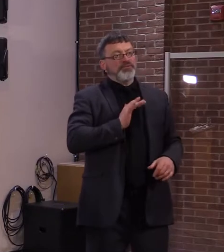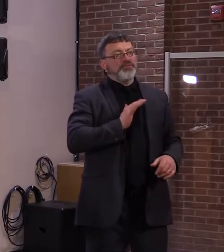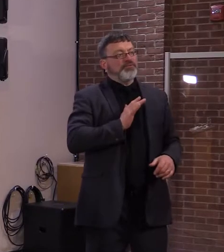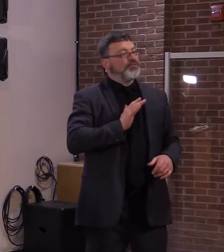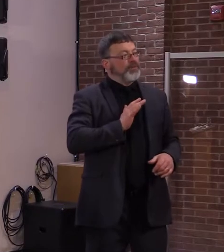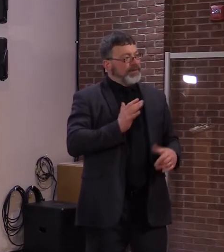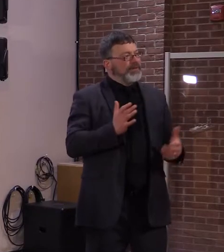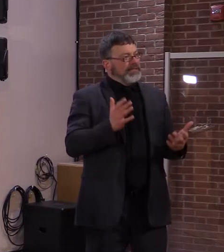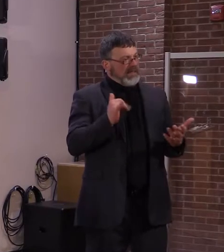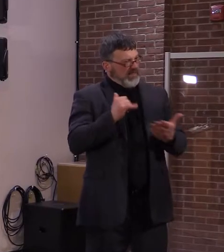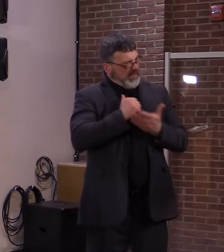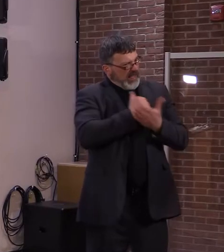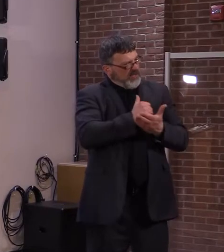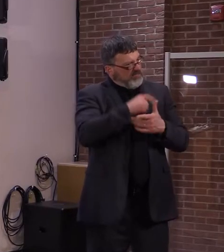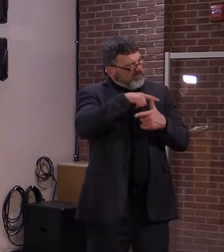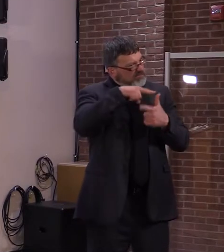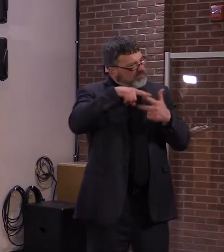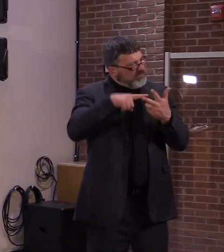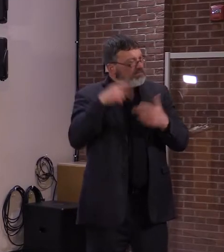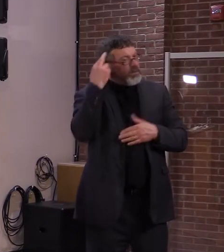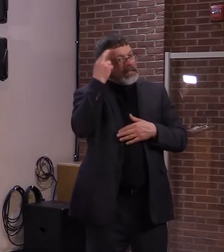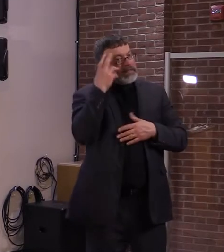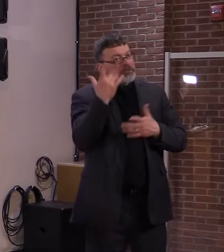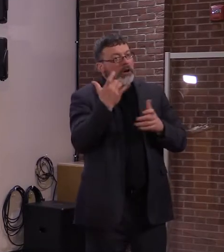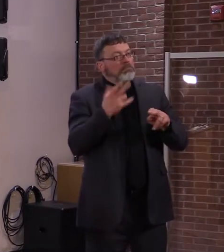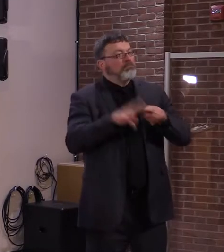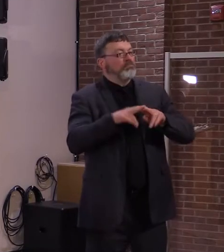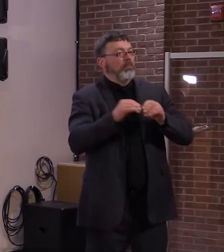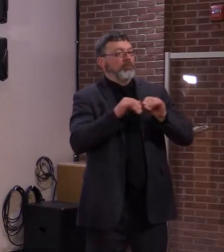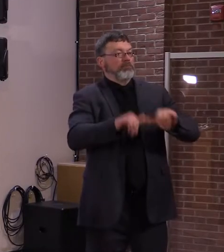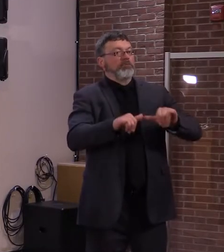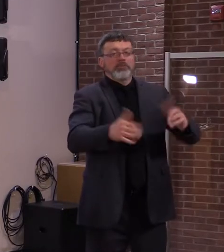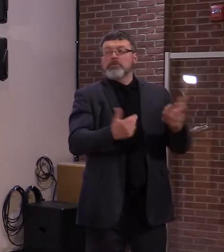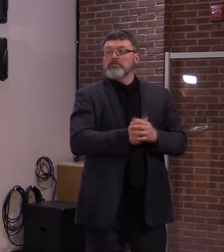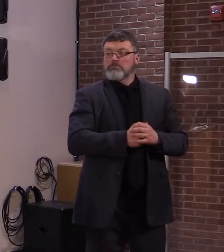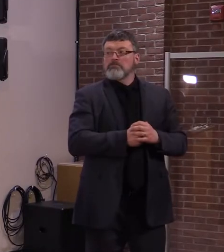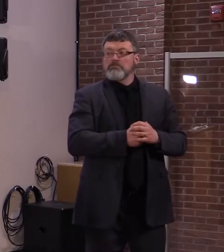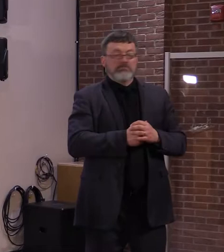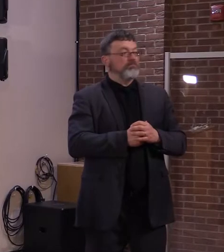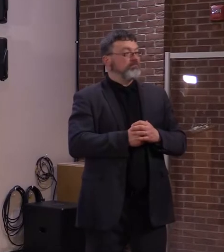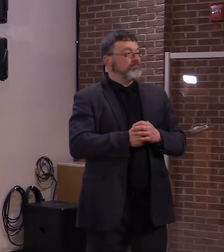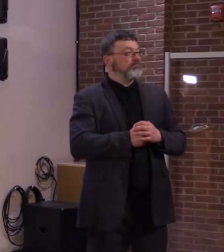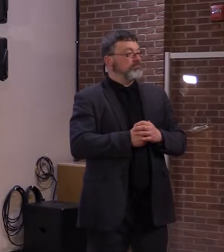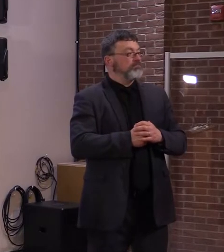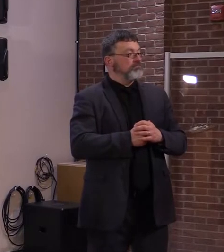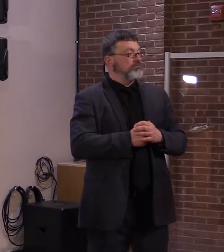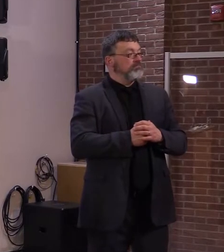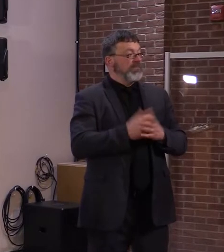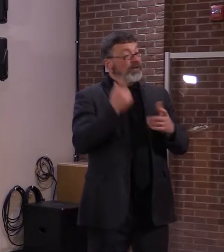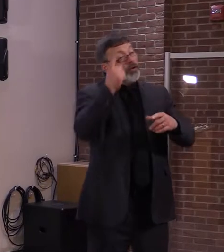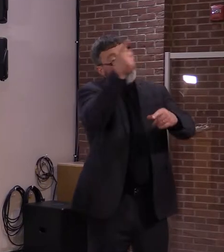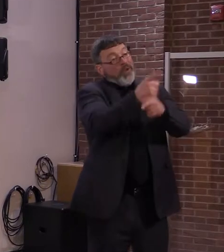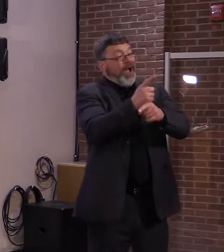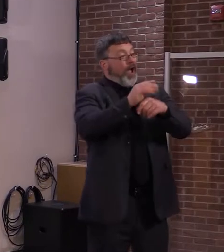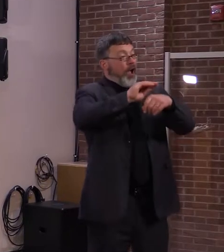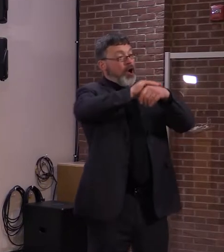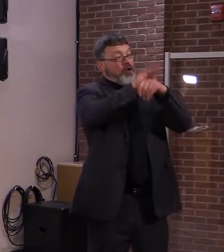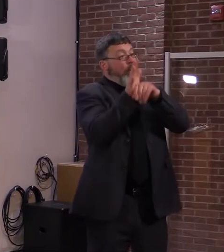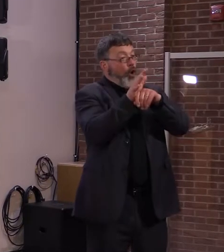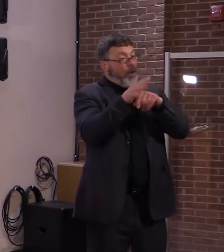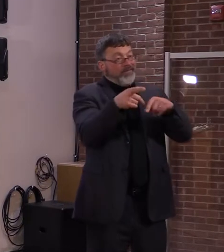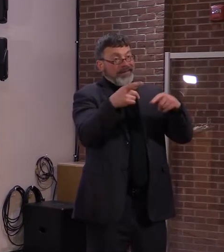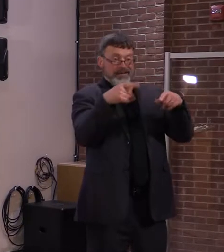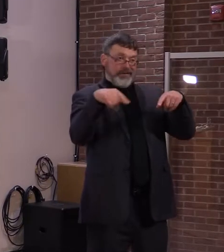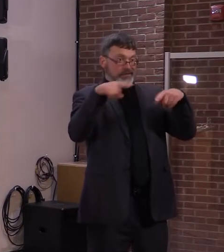And, again, with the pandemic, we've seen where there's been an increase in real estate sales and being the